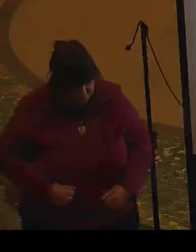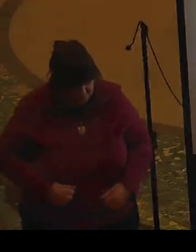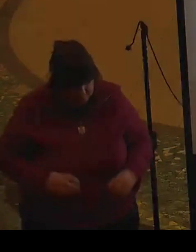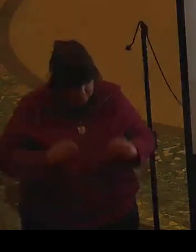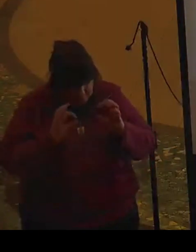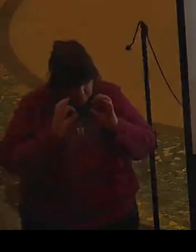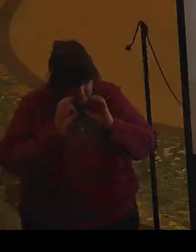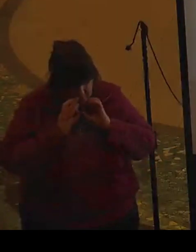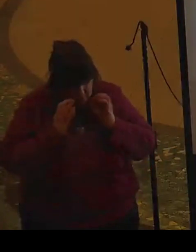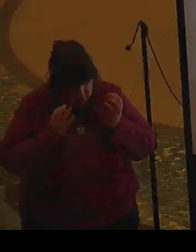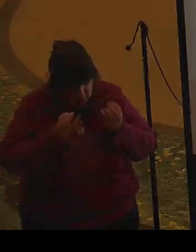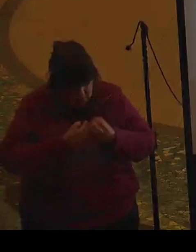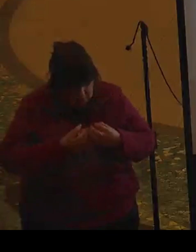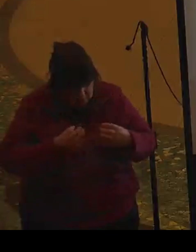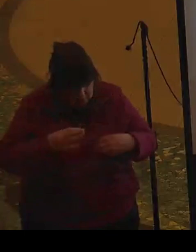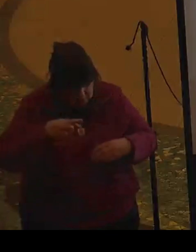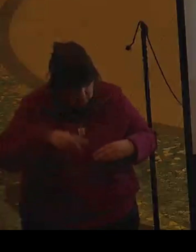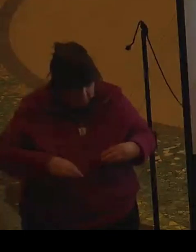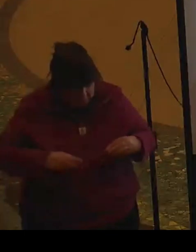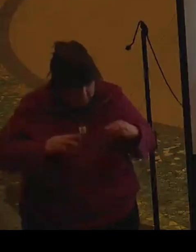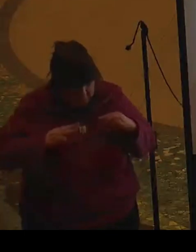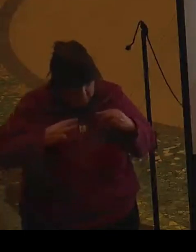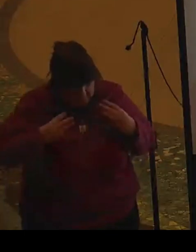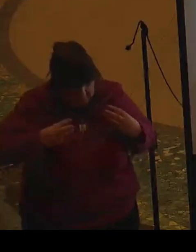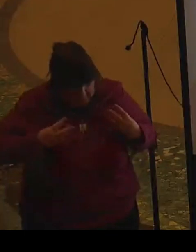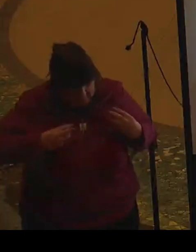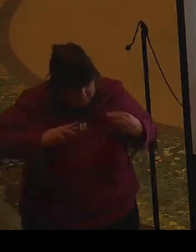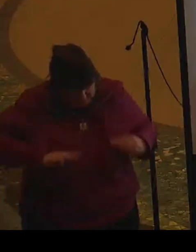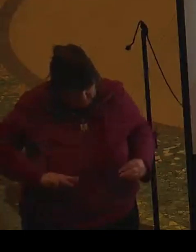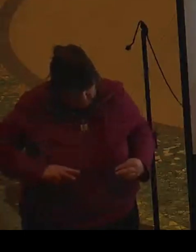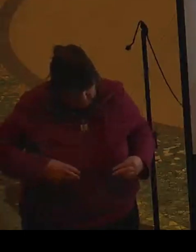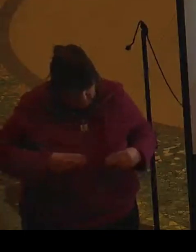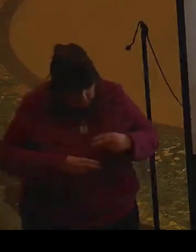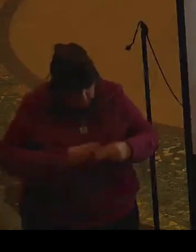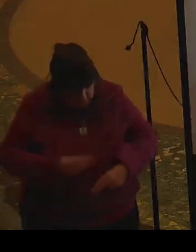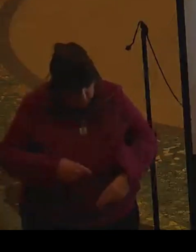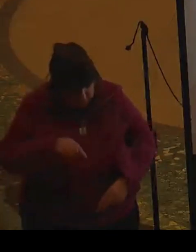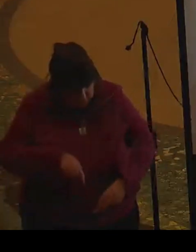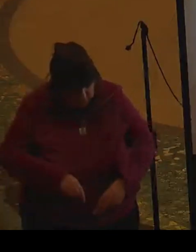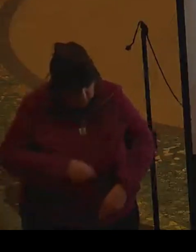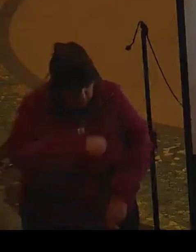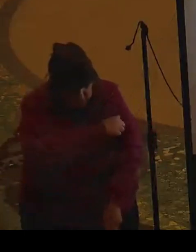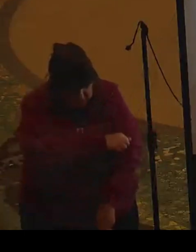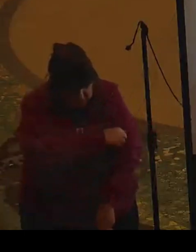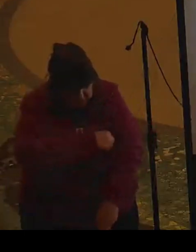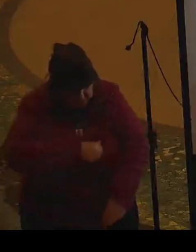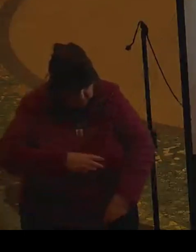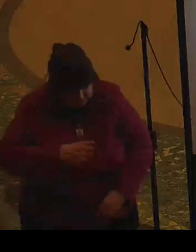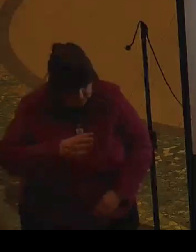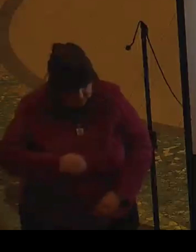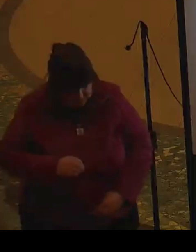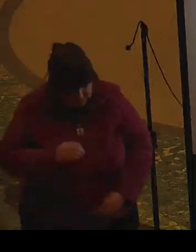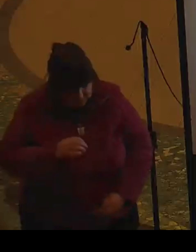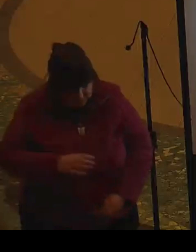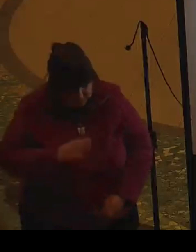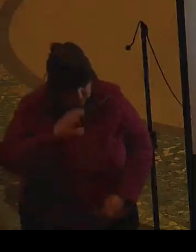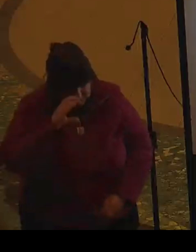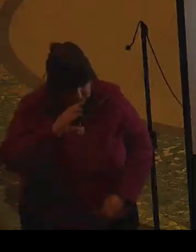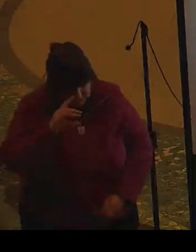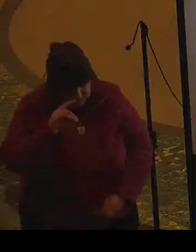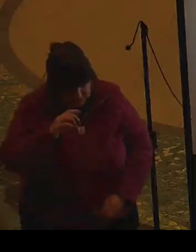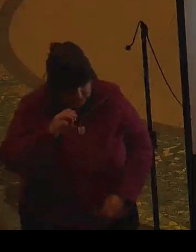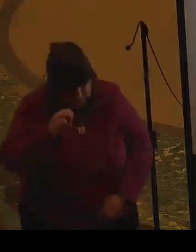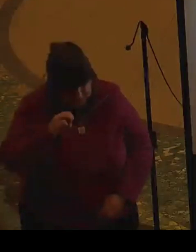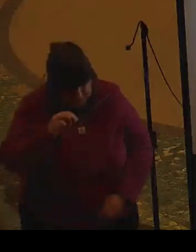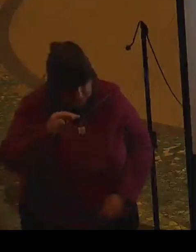Groups of men went to the hospital. and